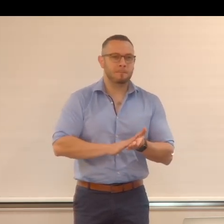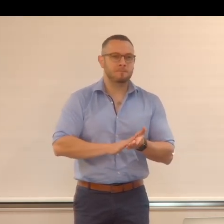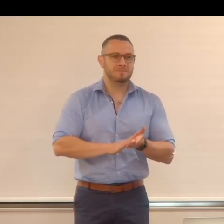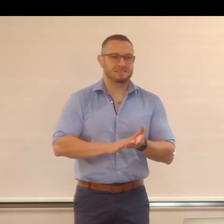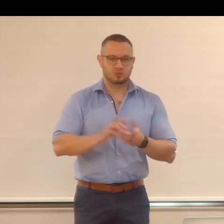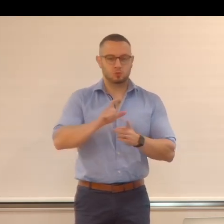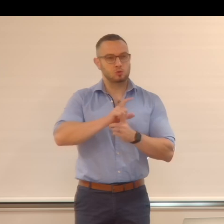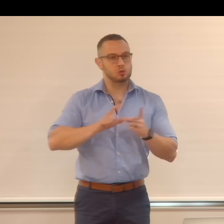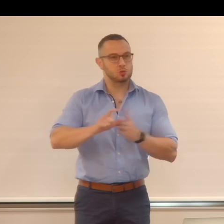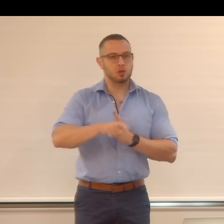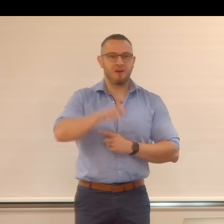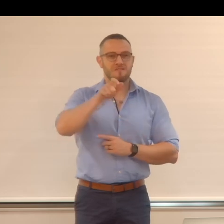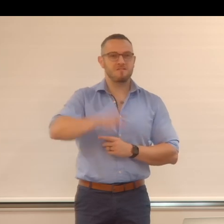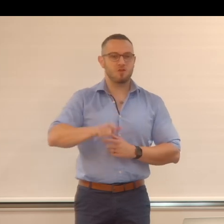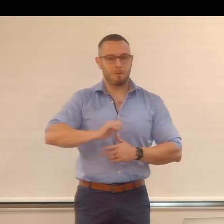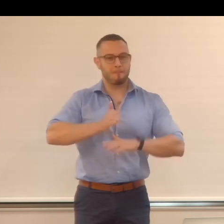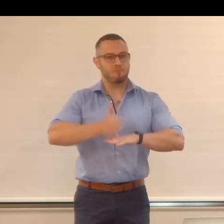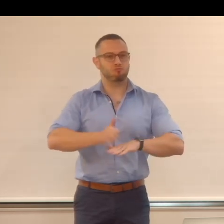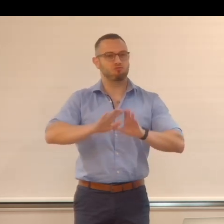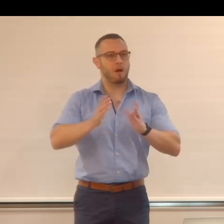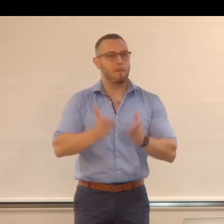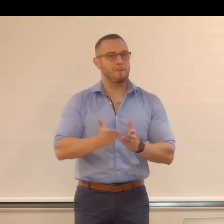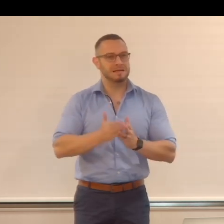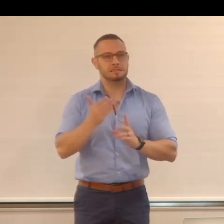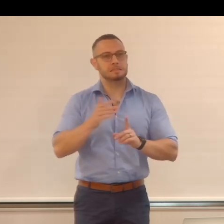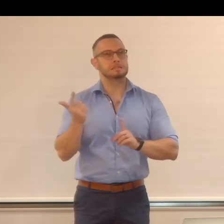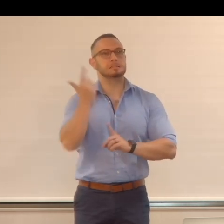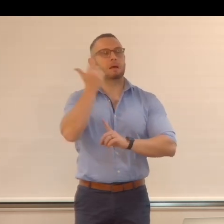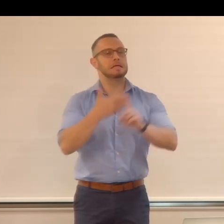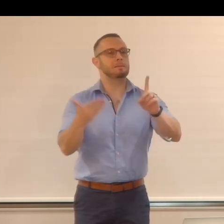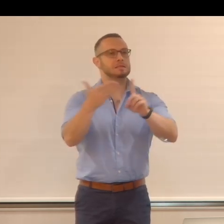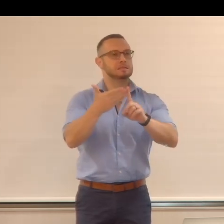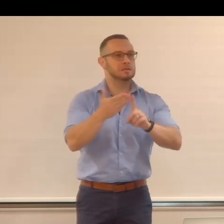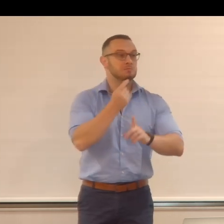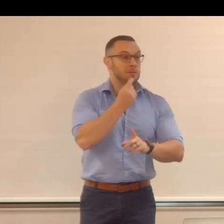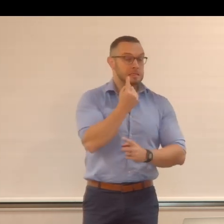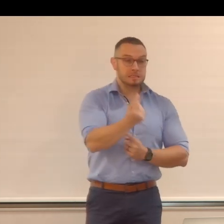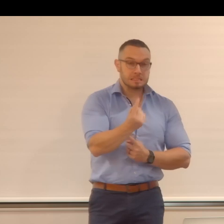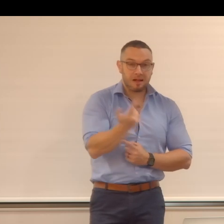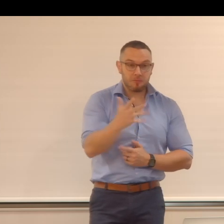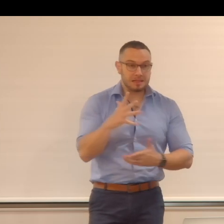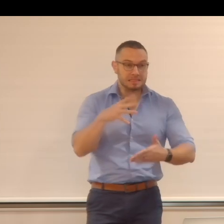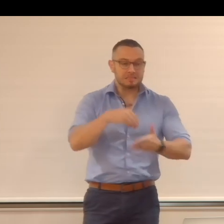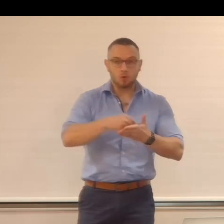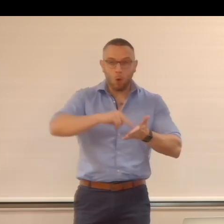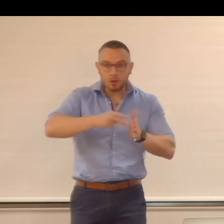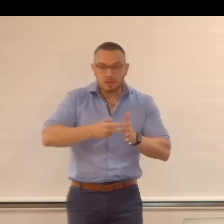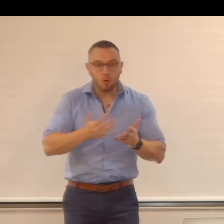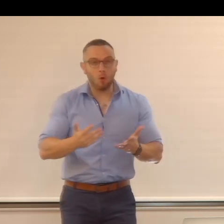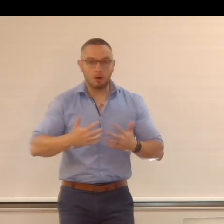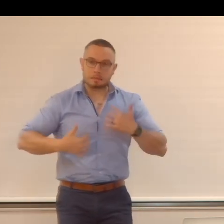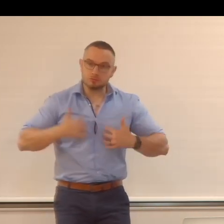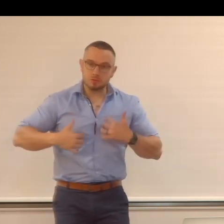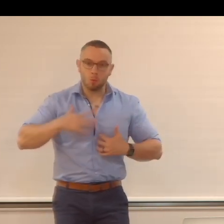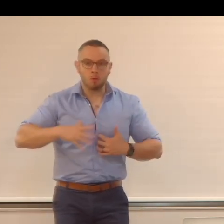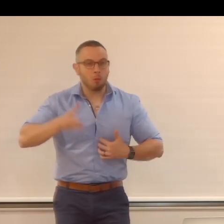space mission. So the majority of you are part of the missions or have been part of, have organized something or are very interested.